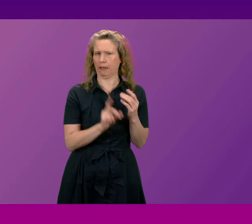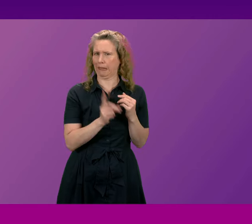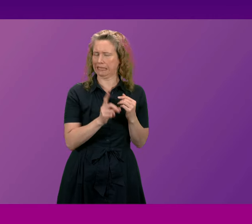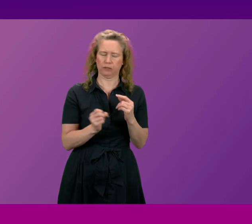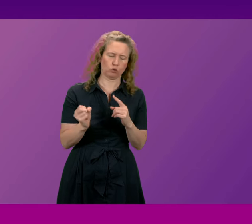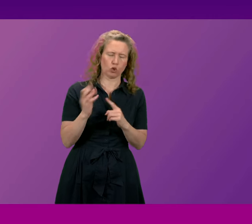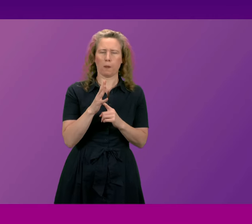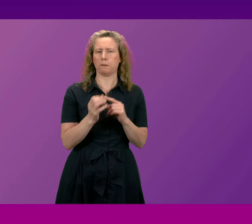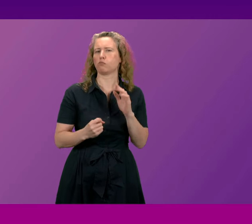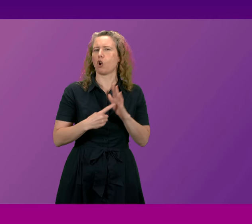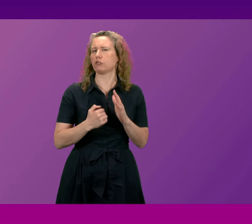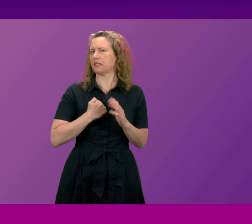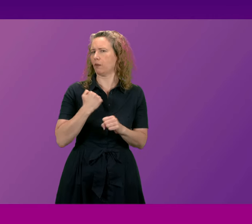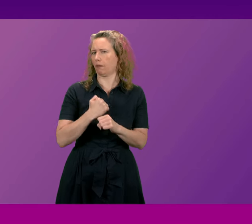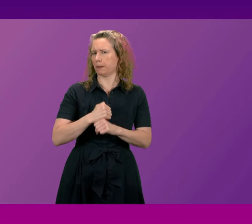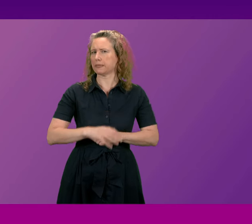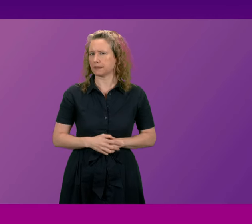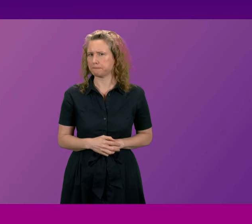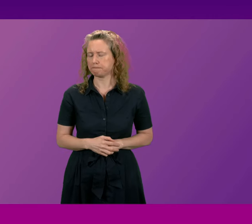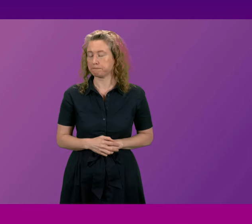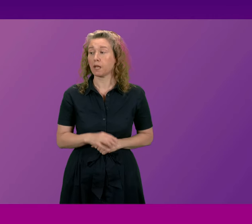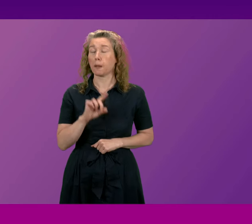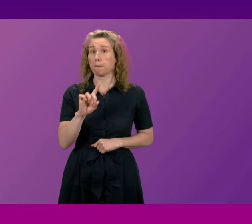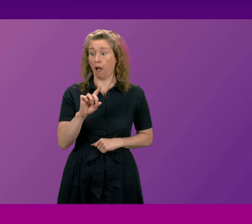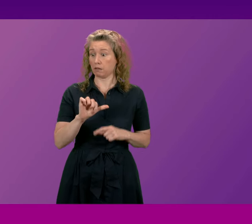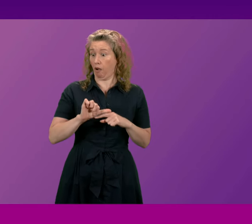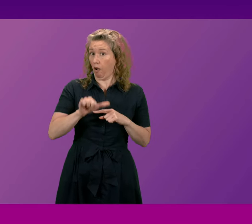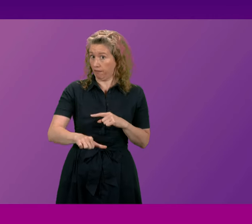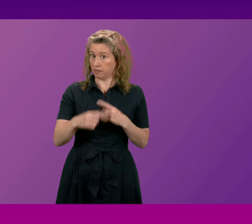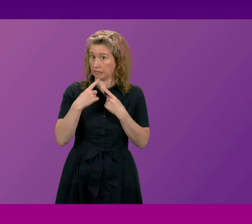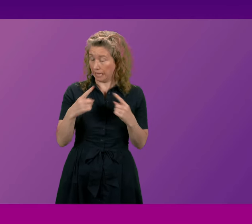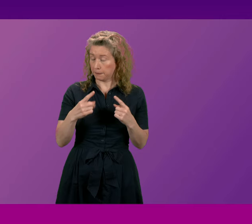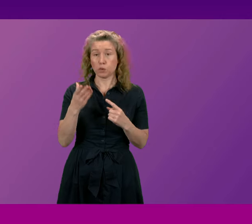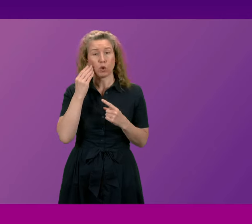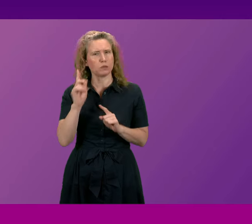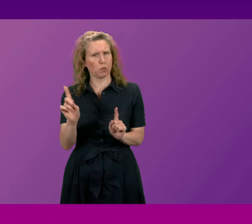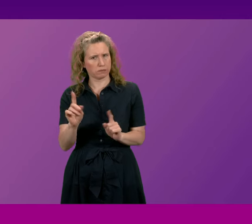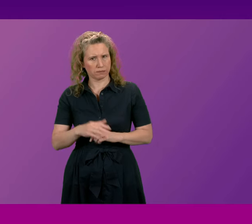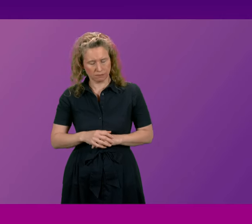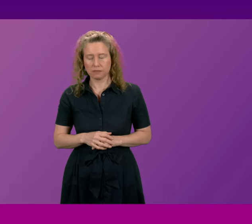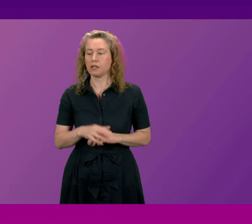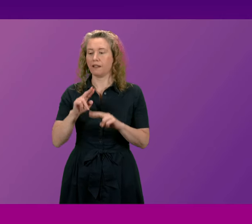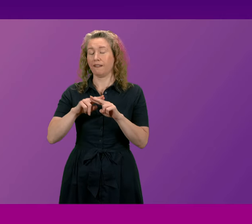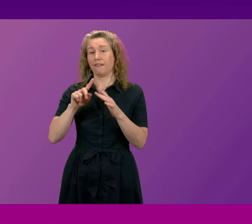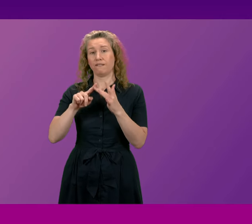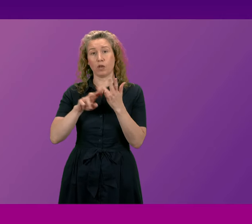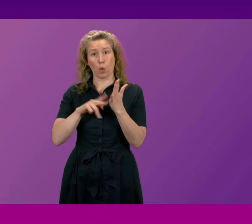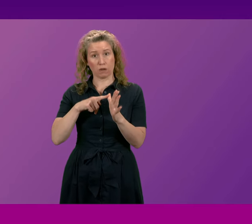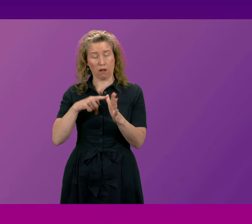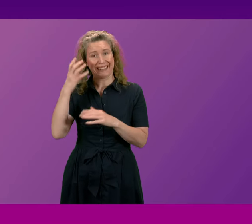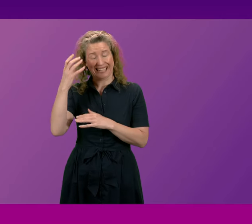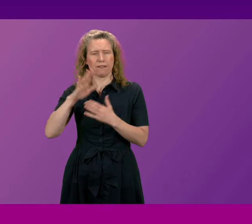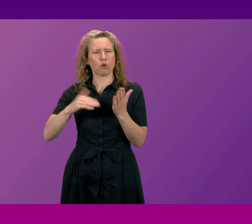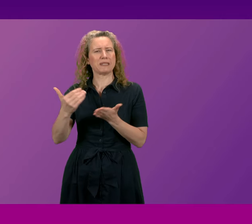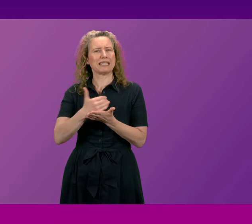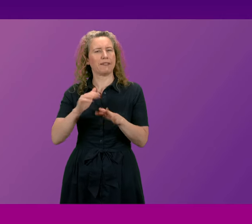top priority of his government. But since his statement, we've heard this. Fiona King from Save the Children